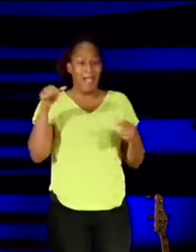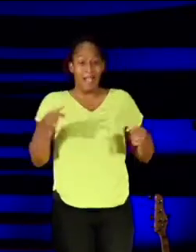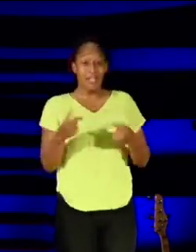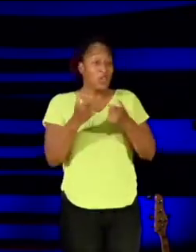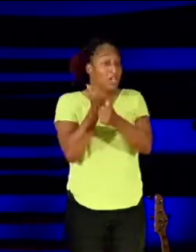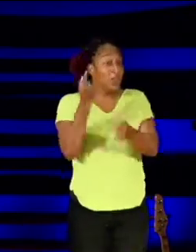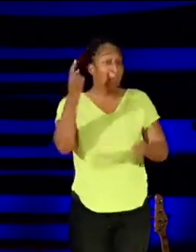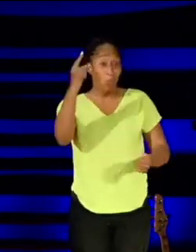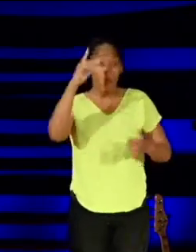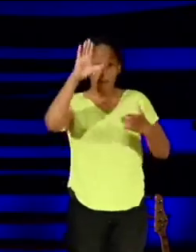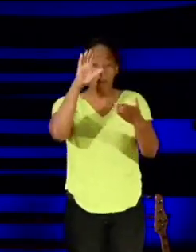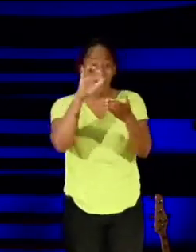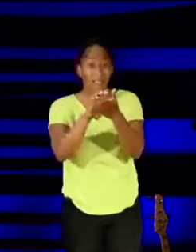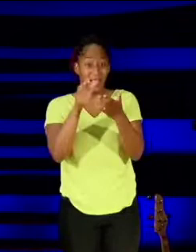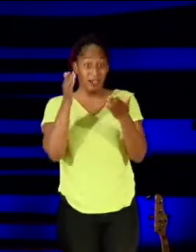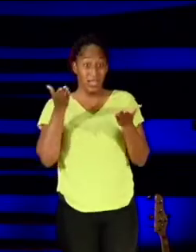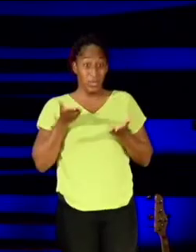morning?